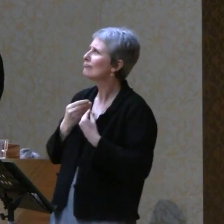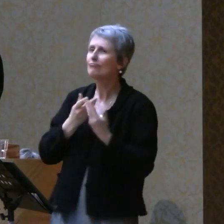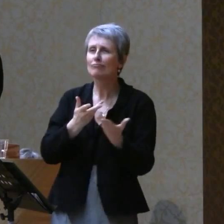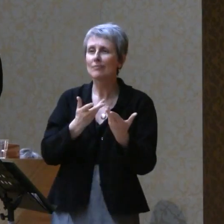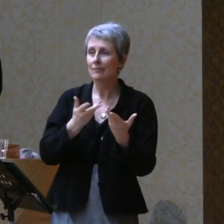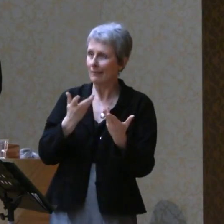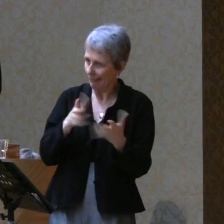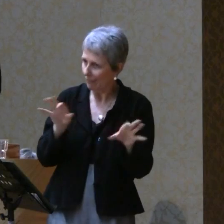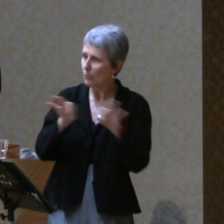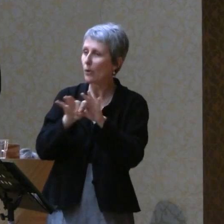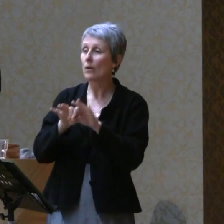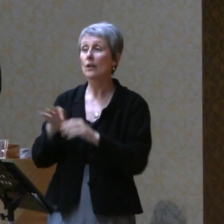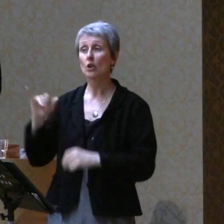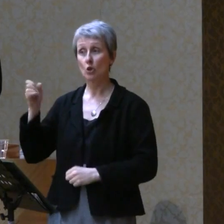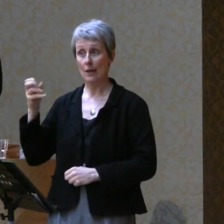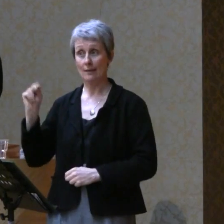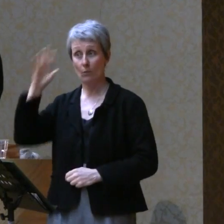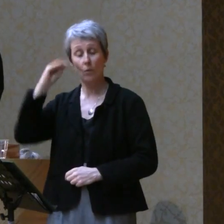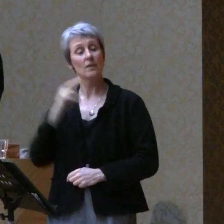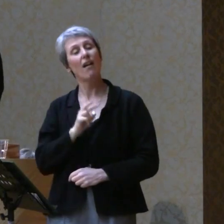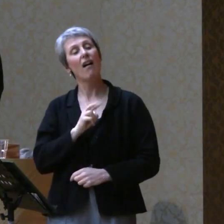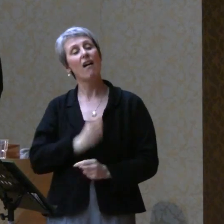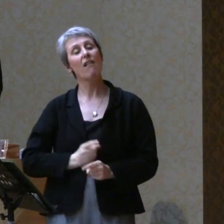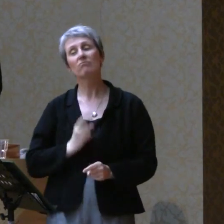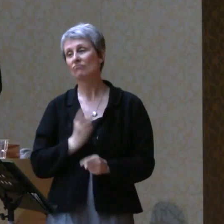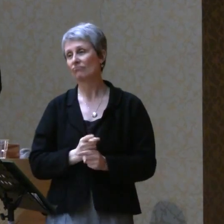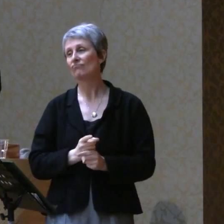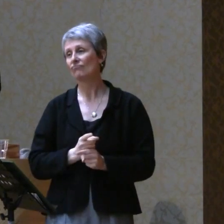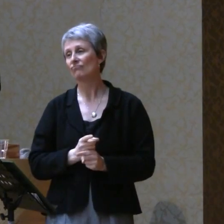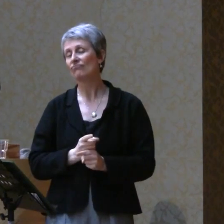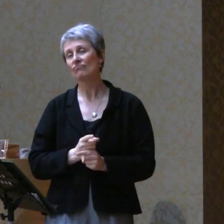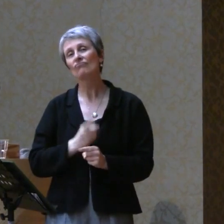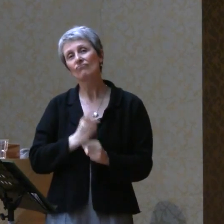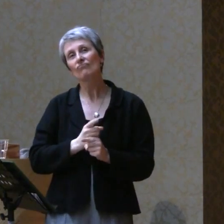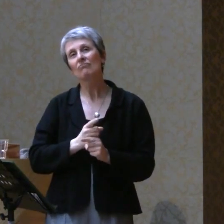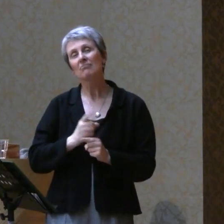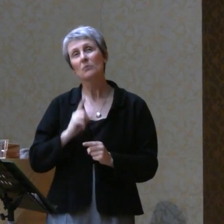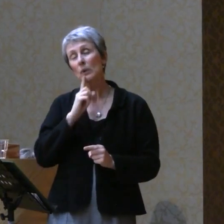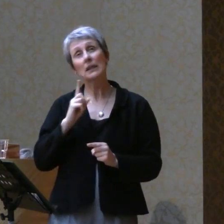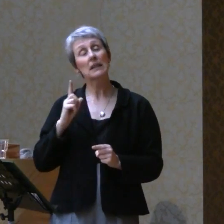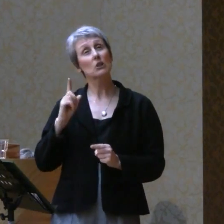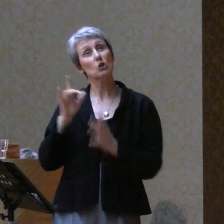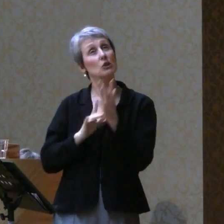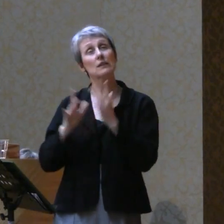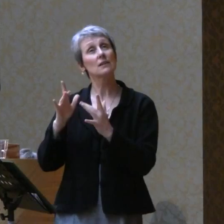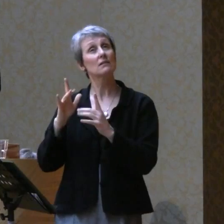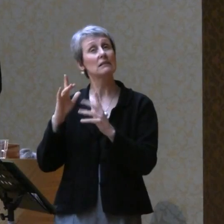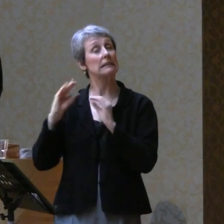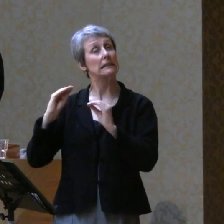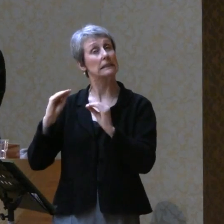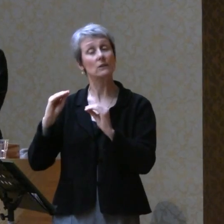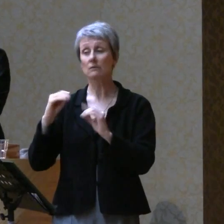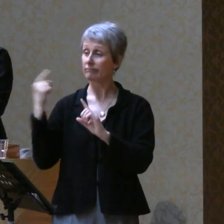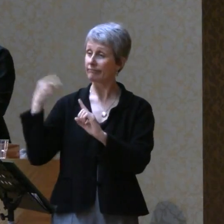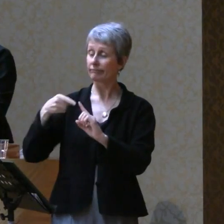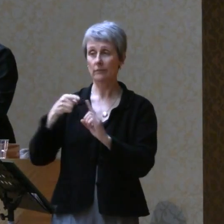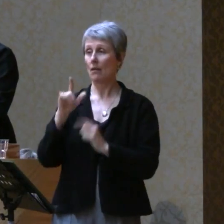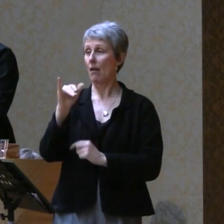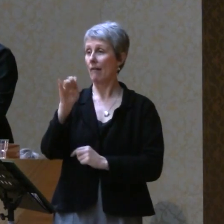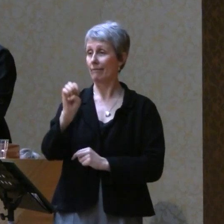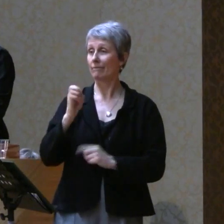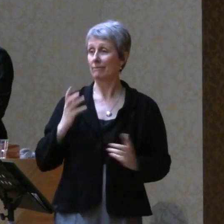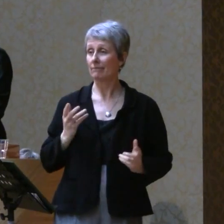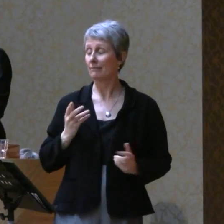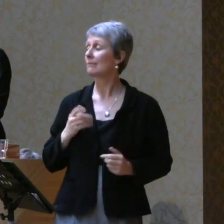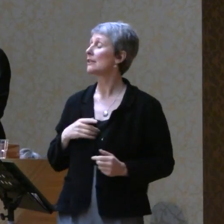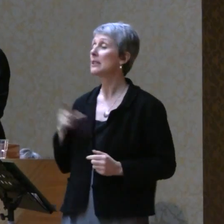that I was probably right. It really does come down to that. Love. He asked